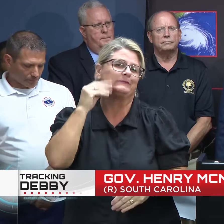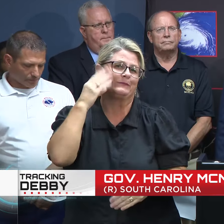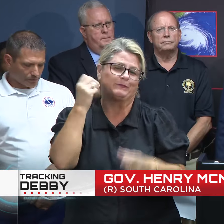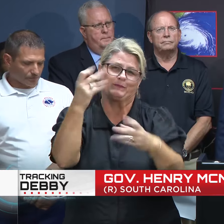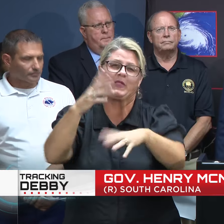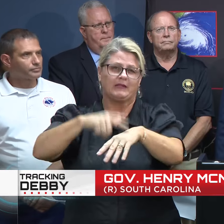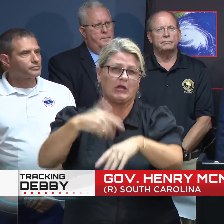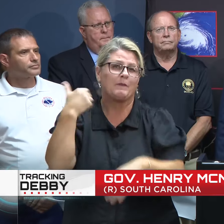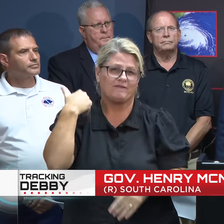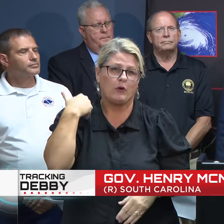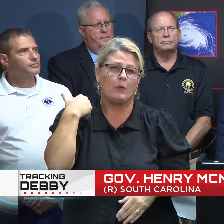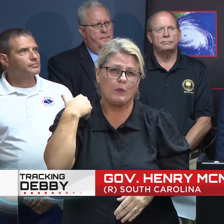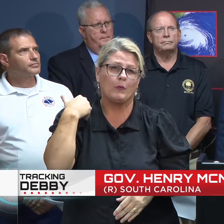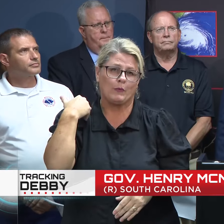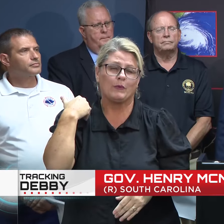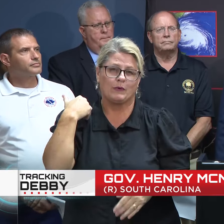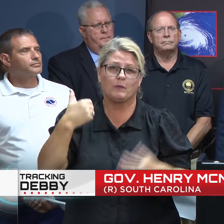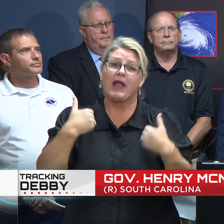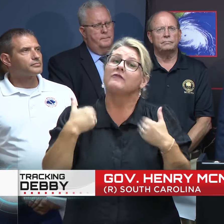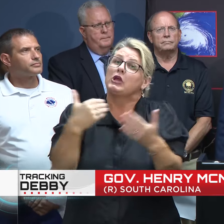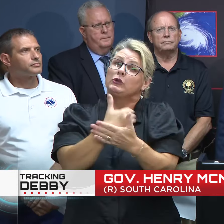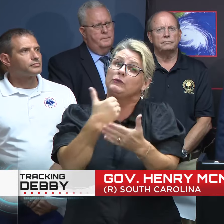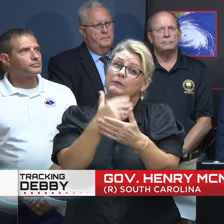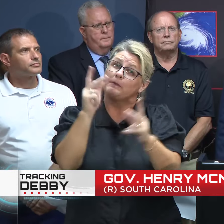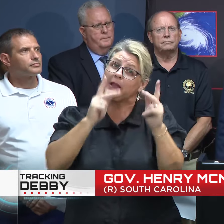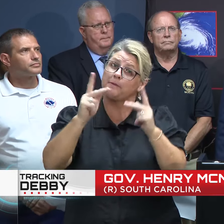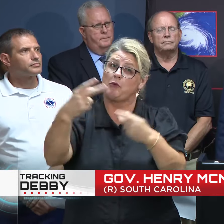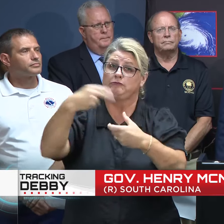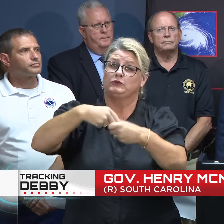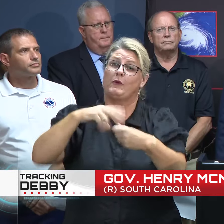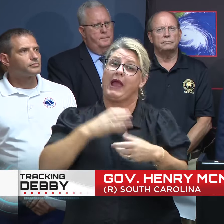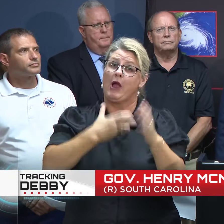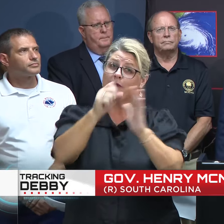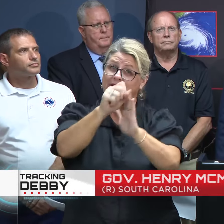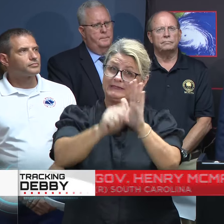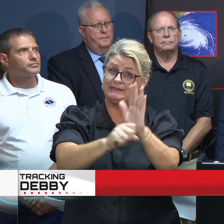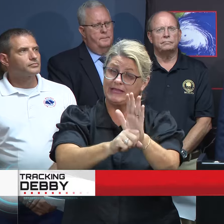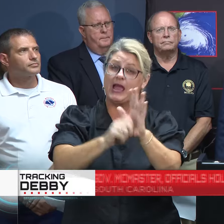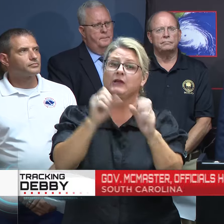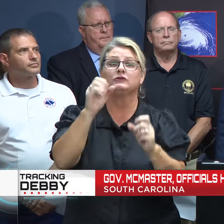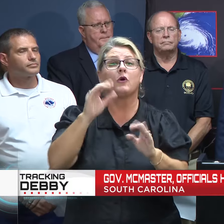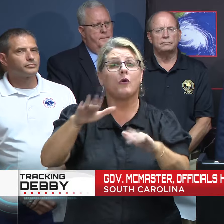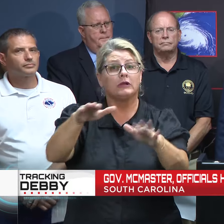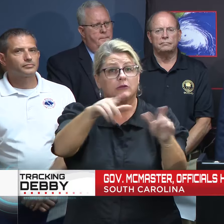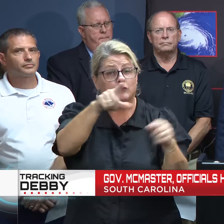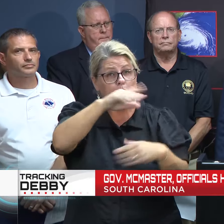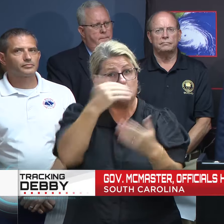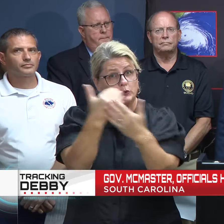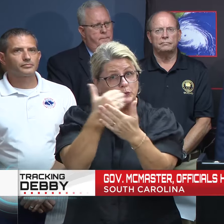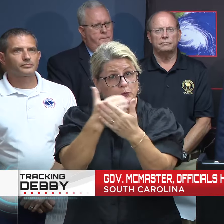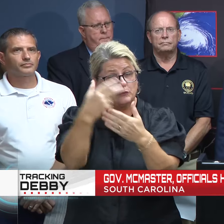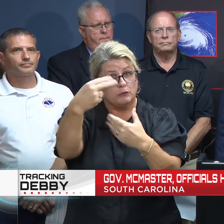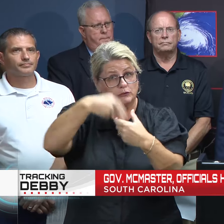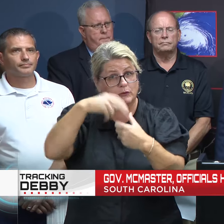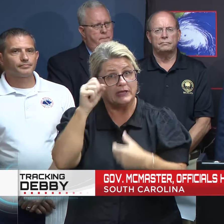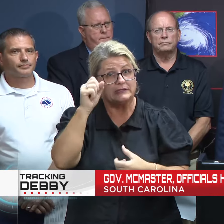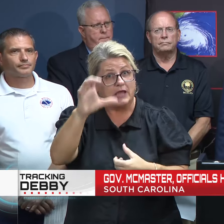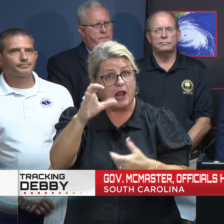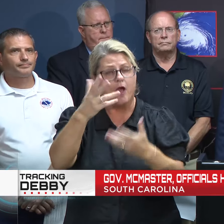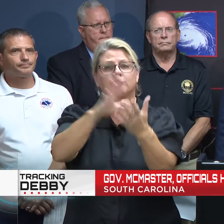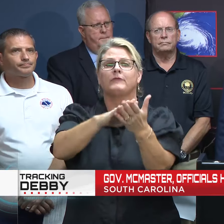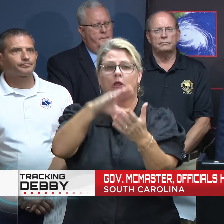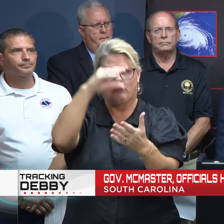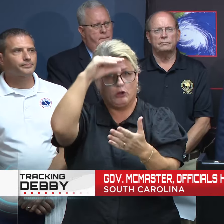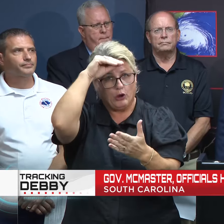before. We know we have a lot of new people in the state, so we ask the new people particularly to learn